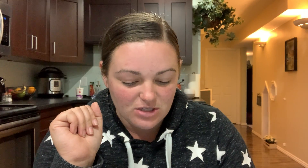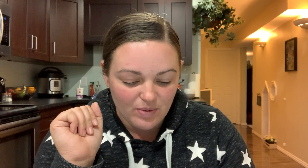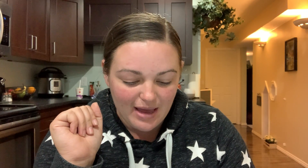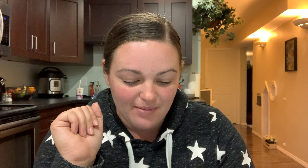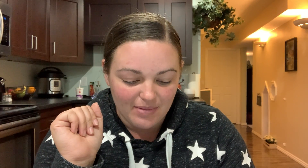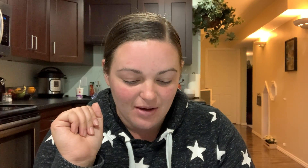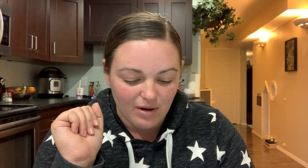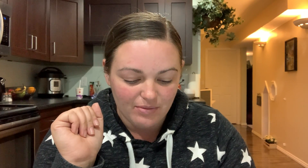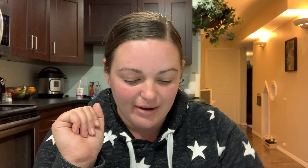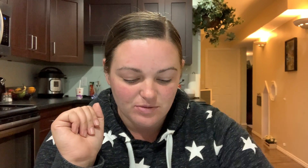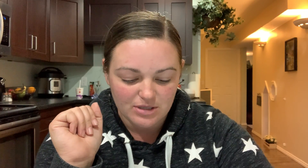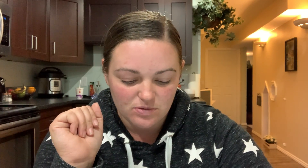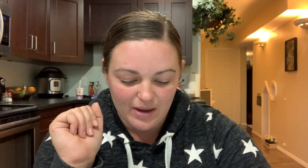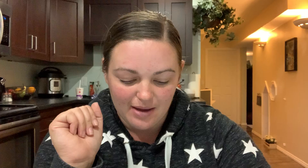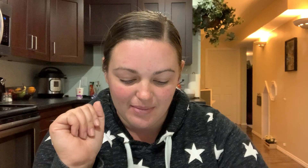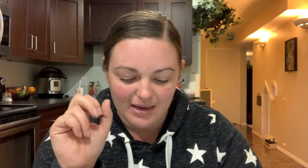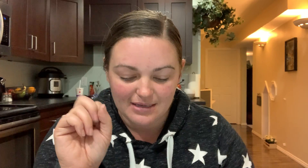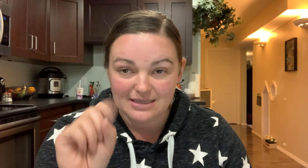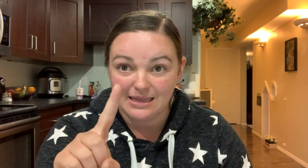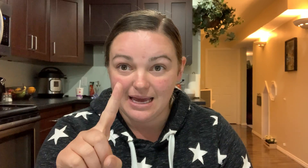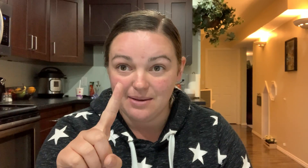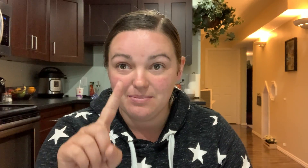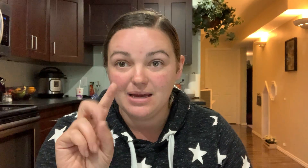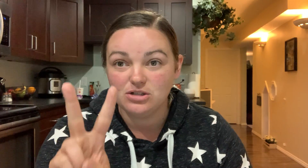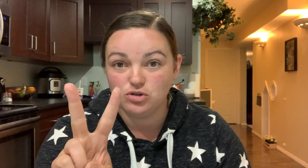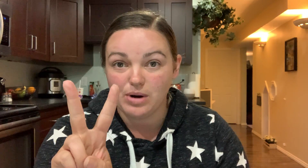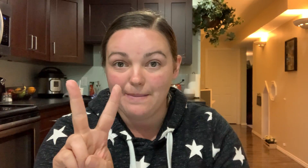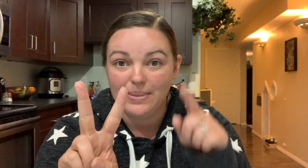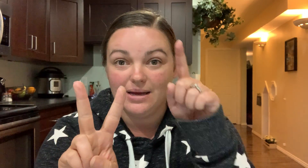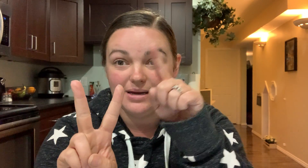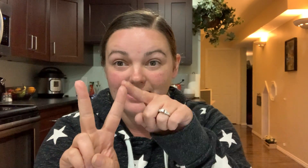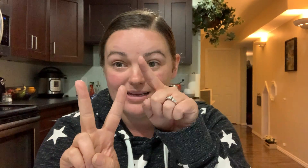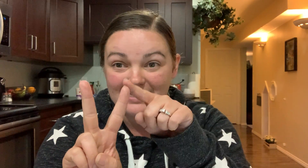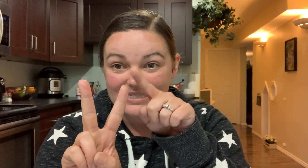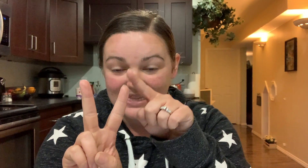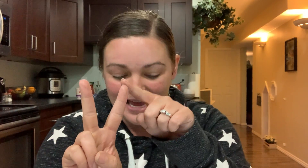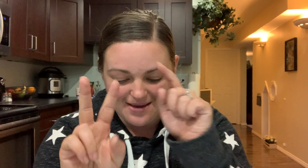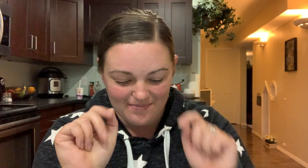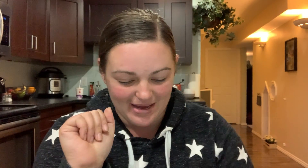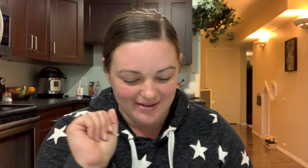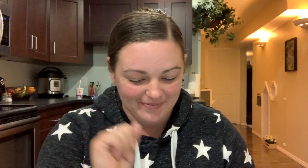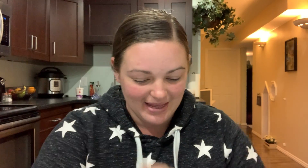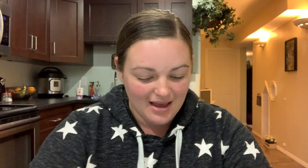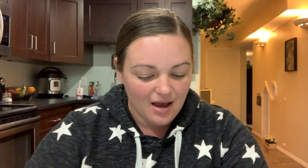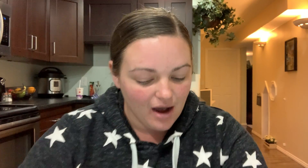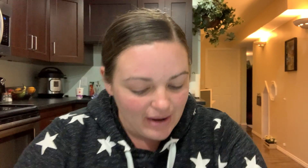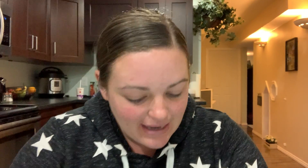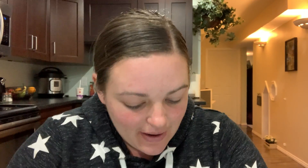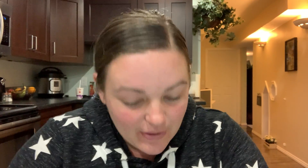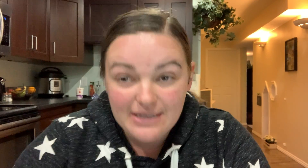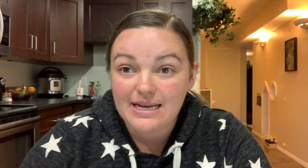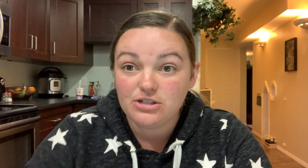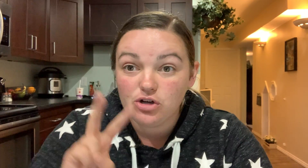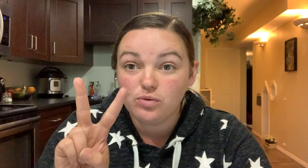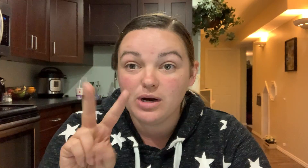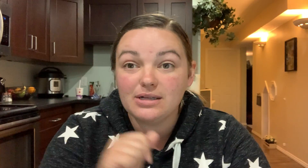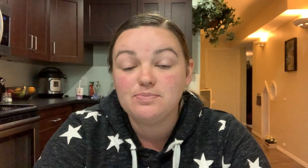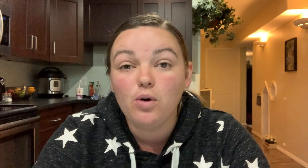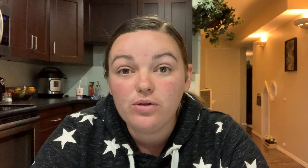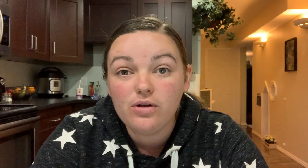swim what rhymes with swim slim drip slim all right now I'm going to say two words both of